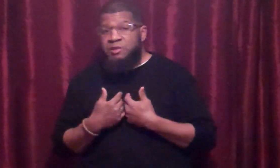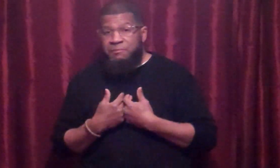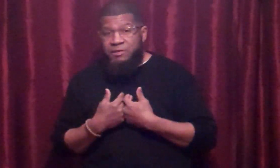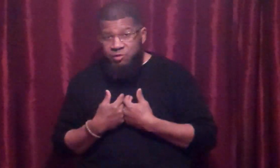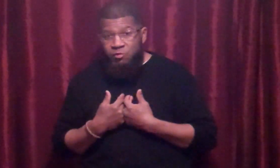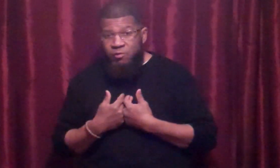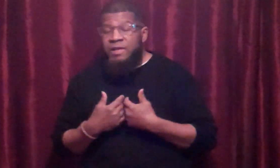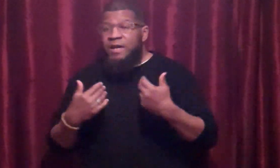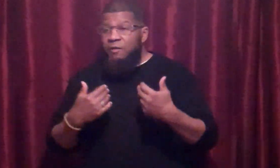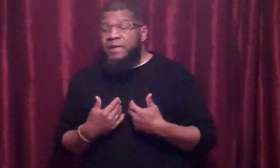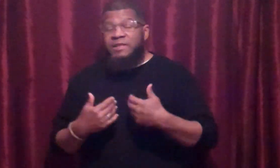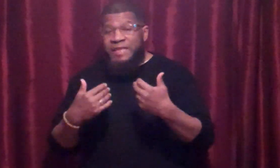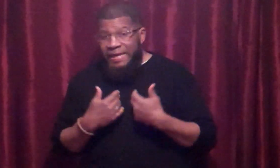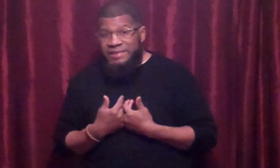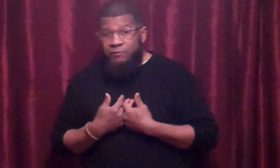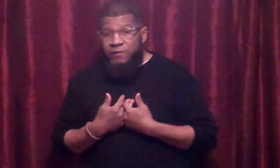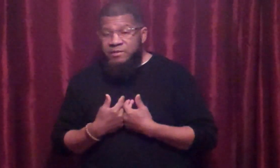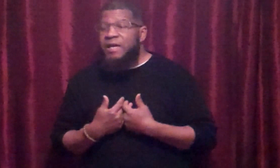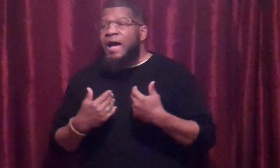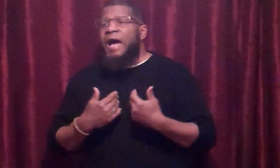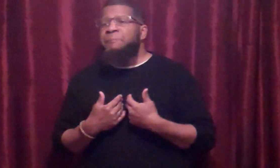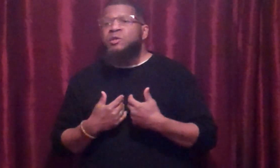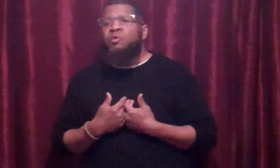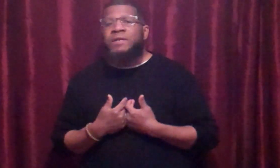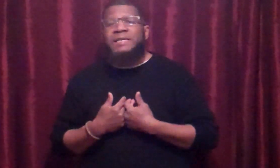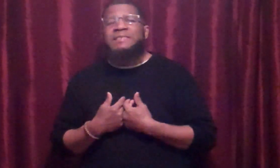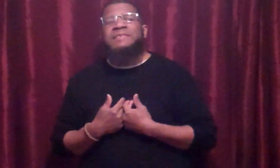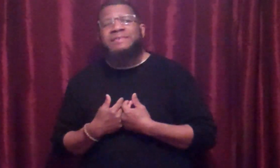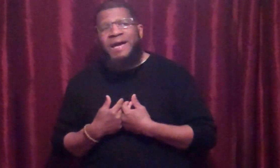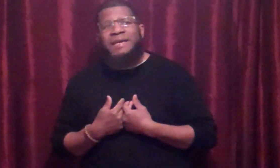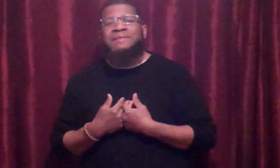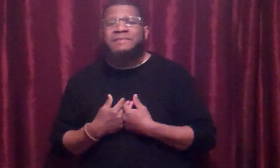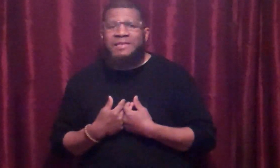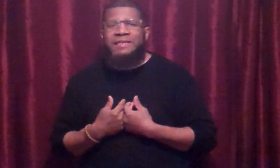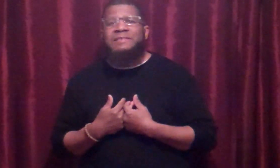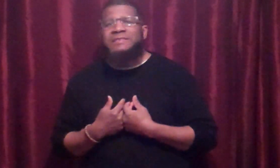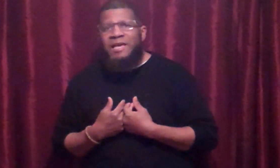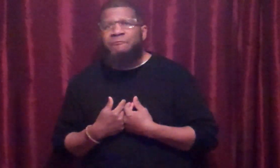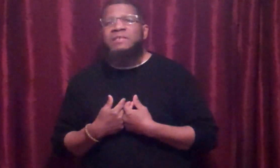into my school, all right? That defense, I've been doing that since 1977.